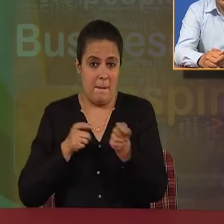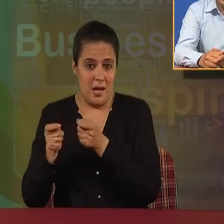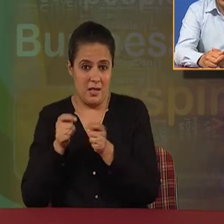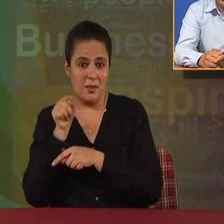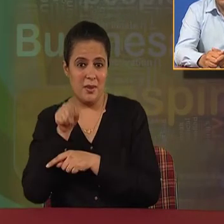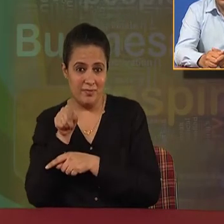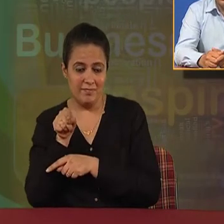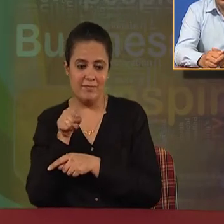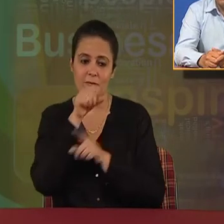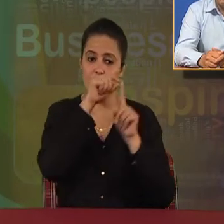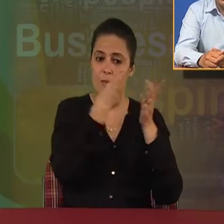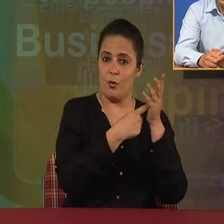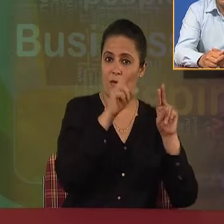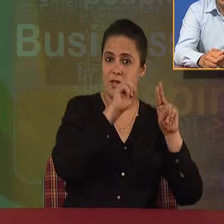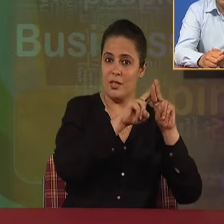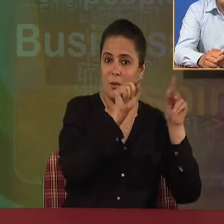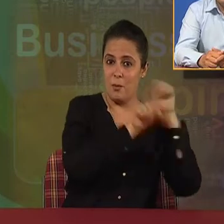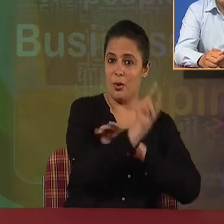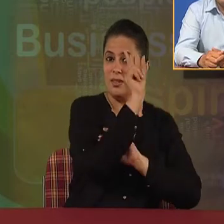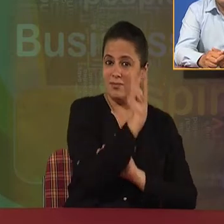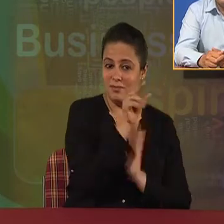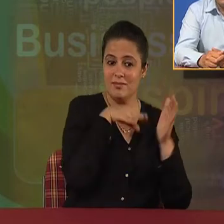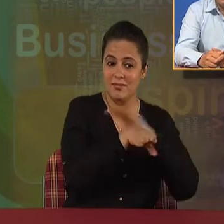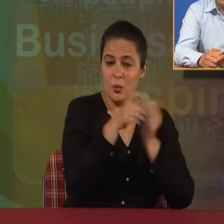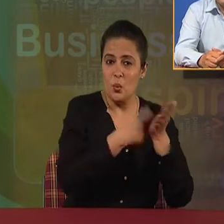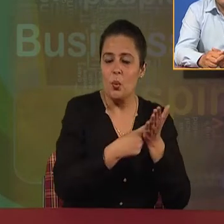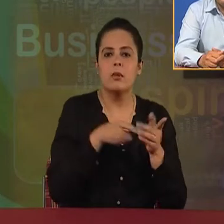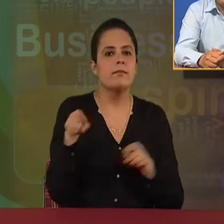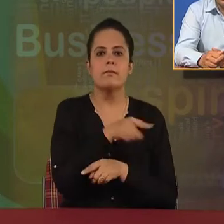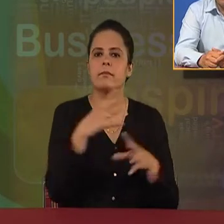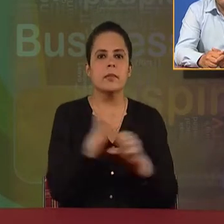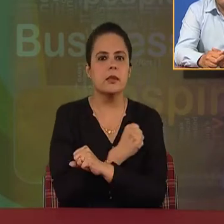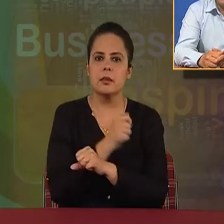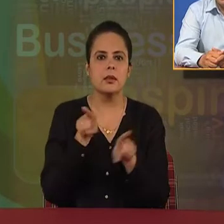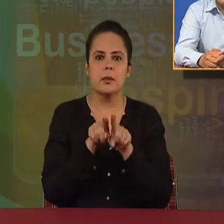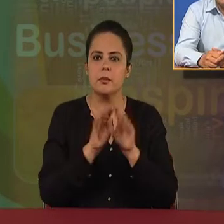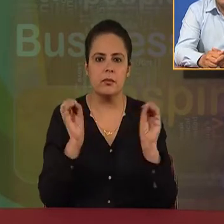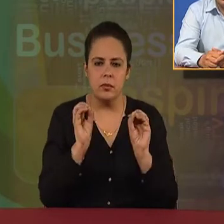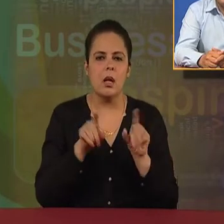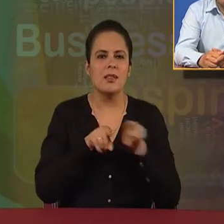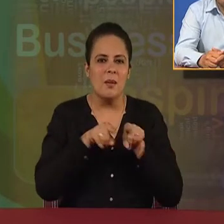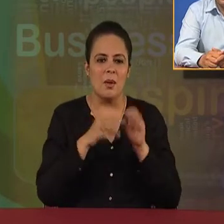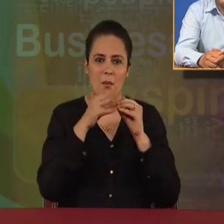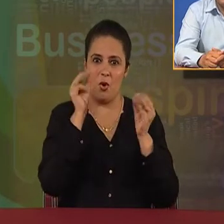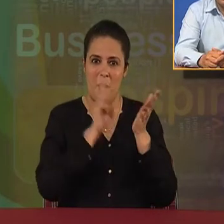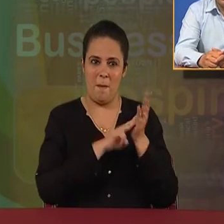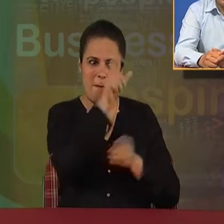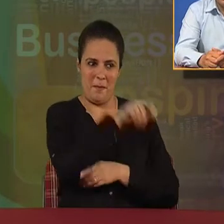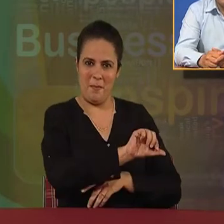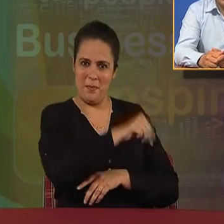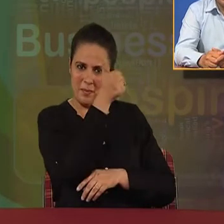this particular feature of profession. Because even a person passing out B.com can easily get a job of manager.